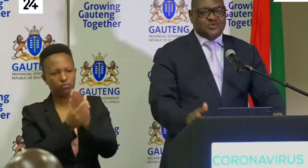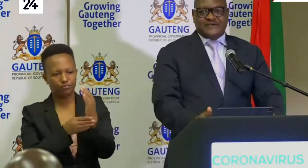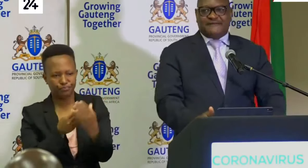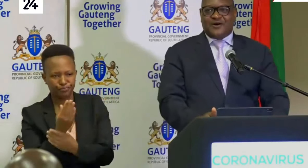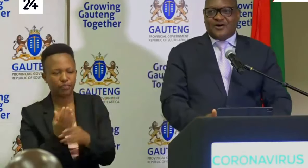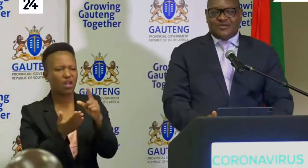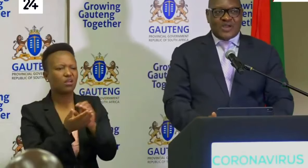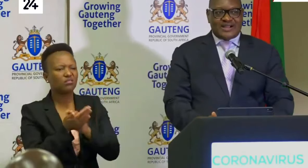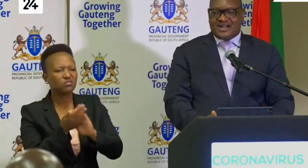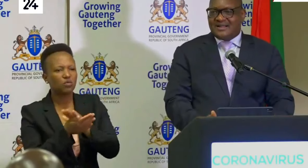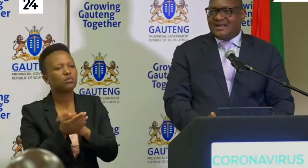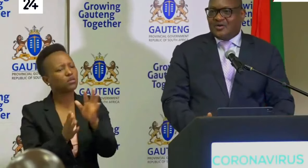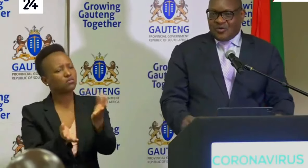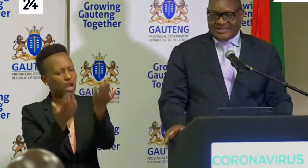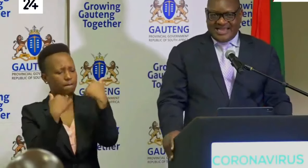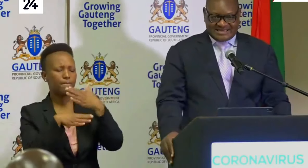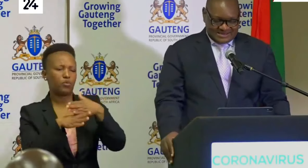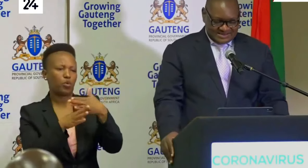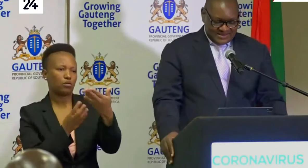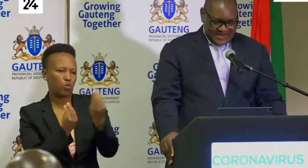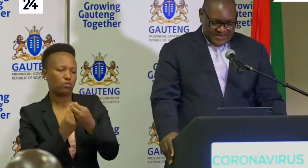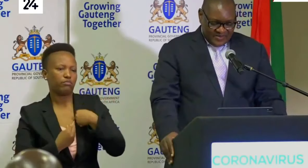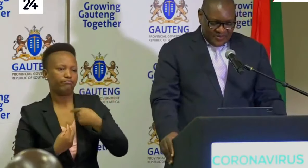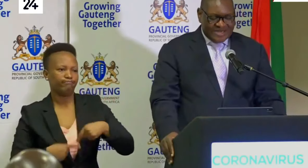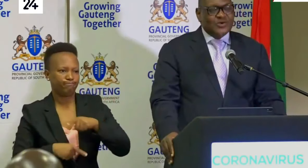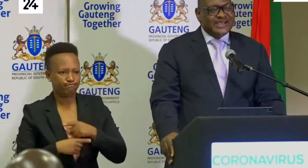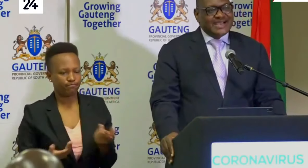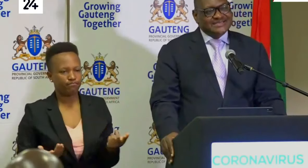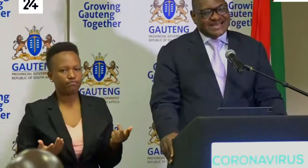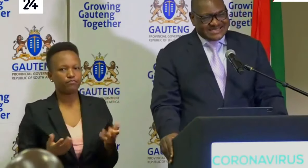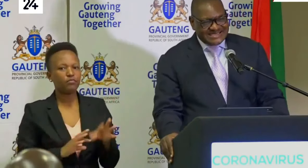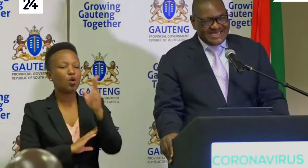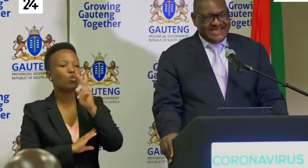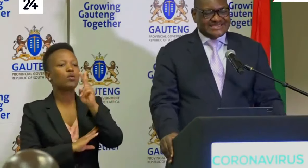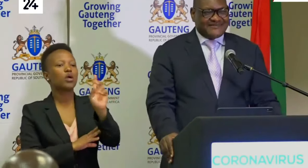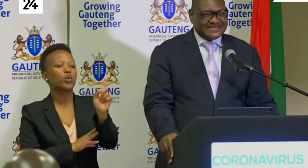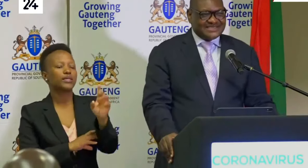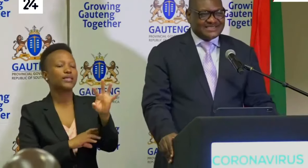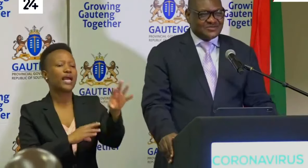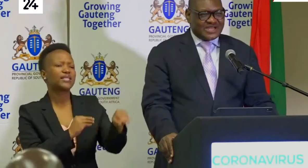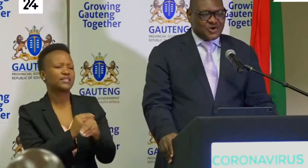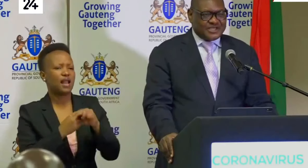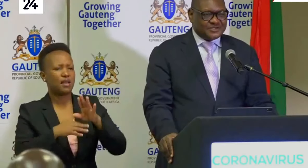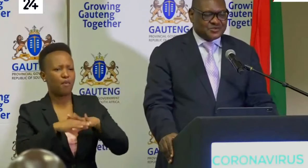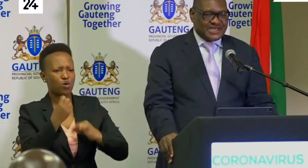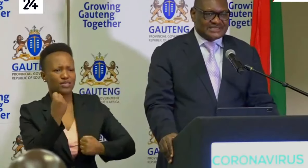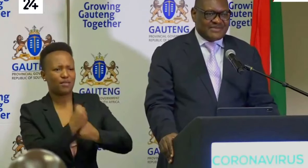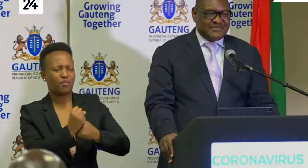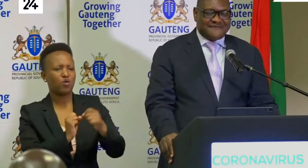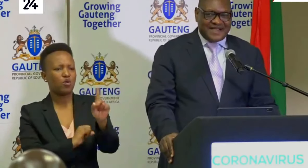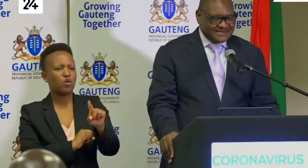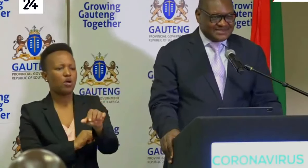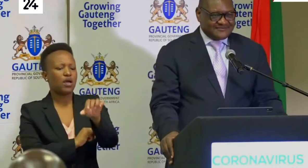to come to the fore and work with us. We are looking at additional interventions. We are talking to the